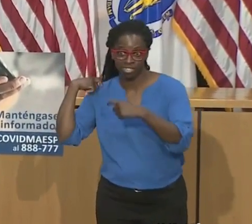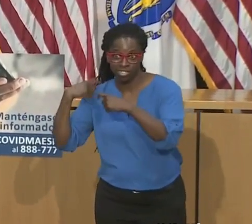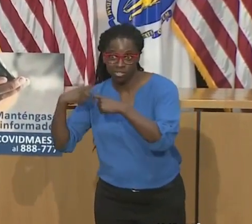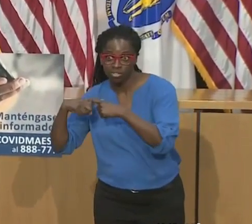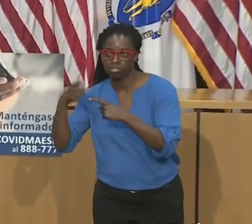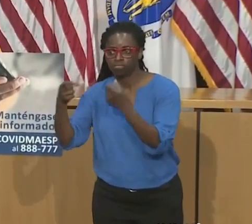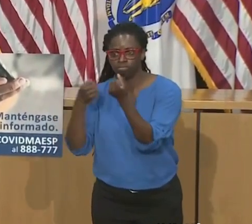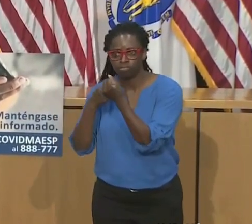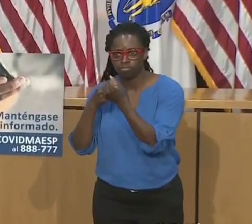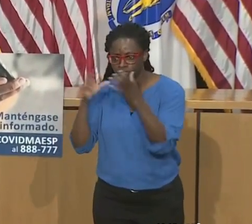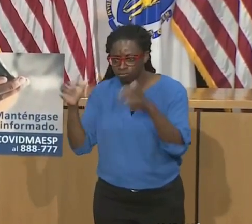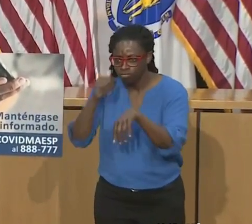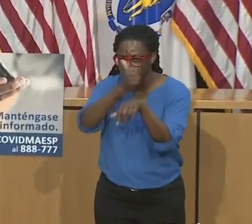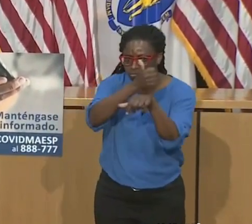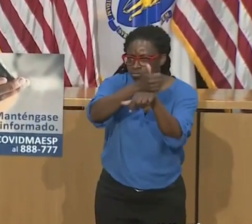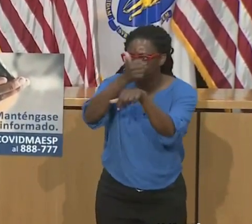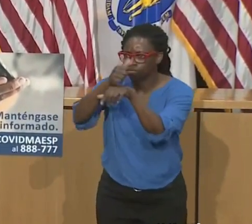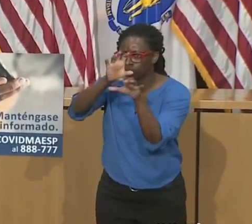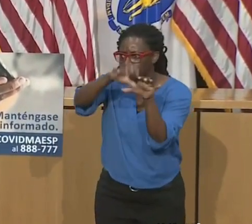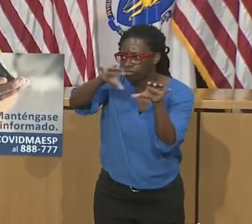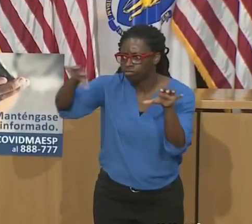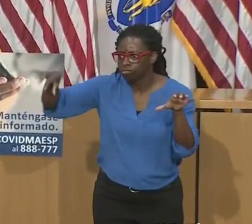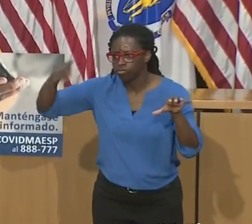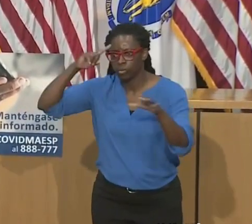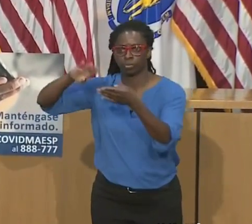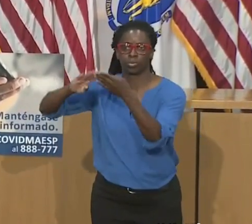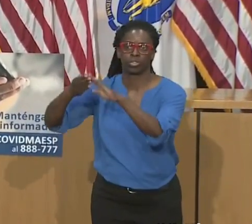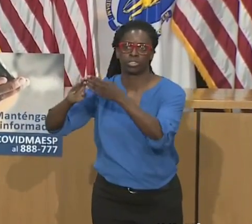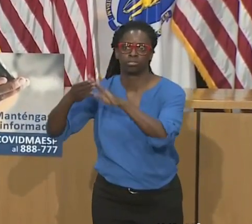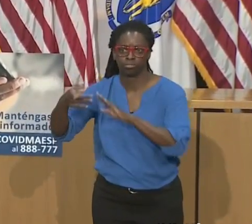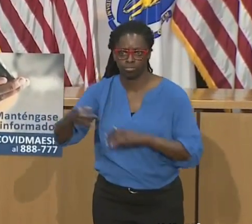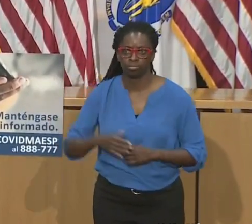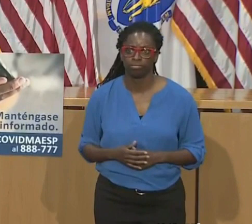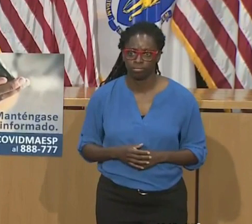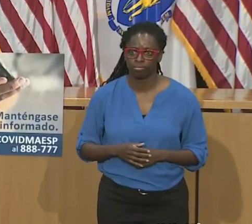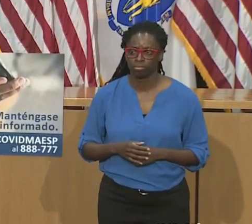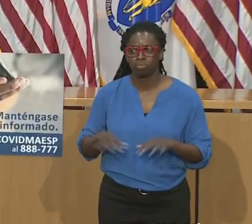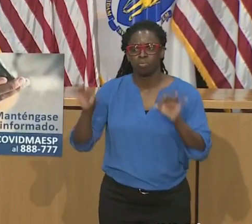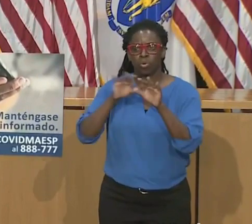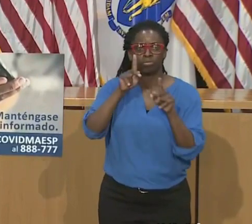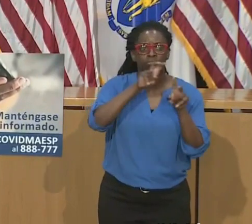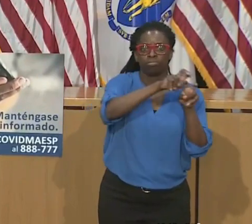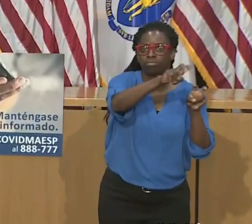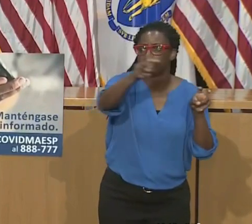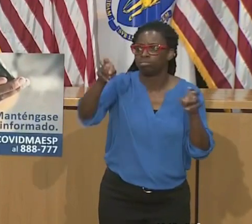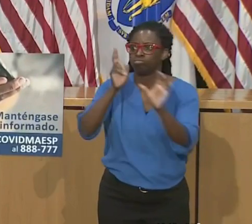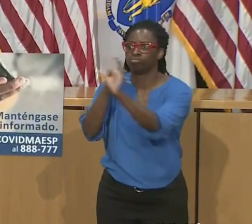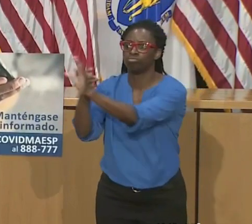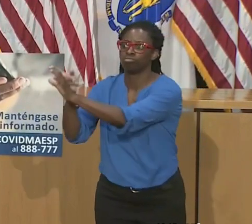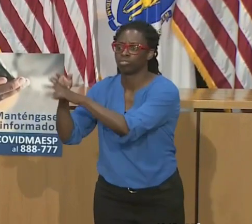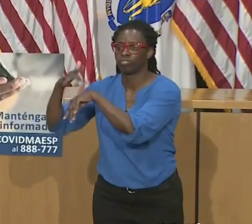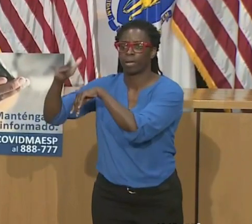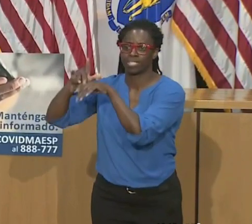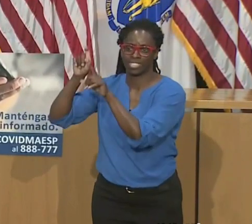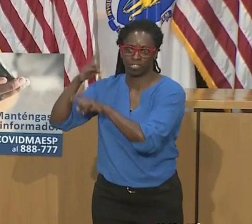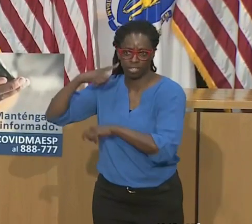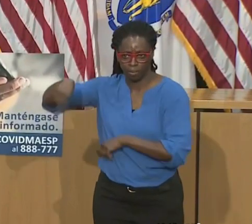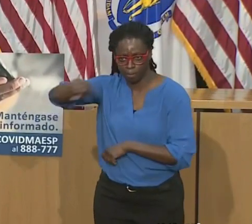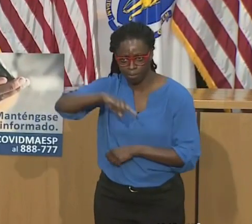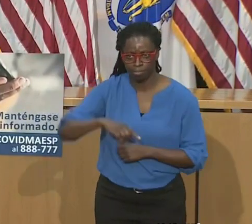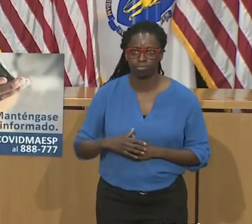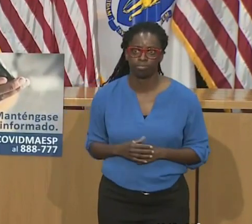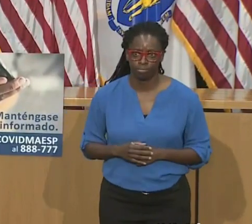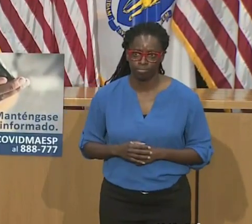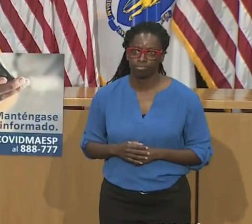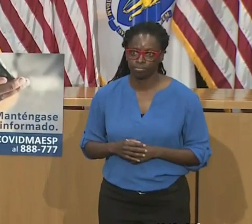participating in demonstrations across Massachusetts and around the country. Thousands of people have been congregating in large groups over the past